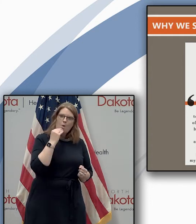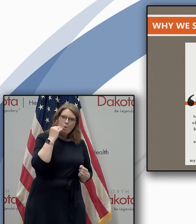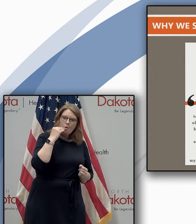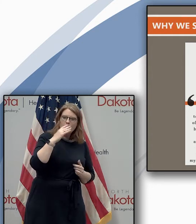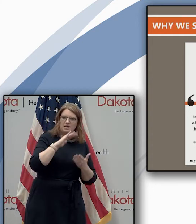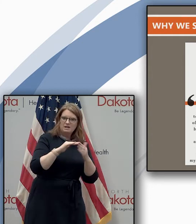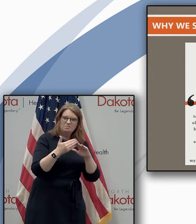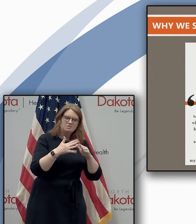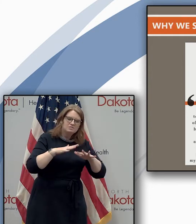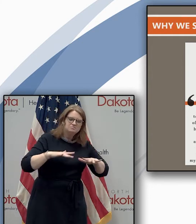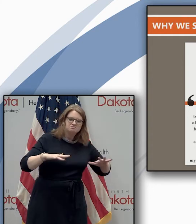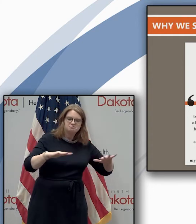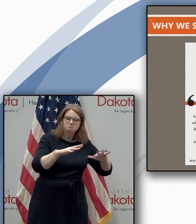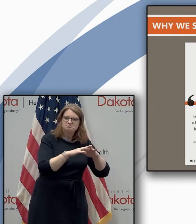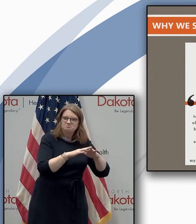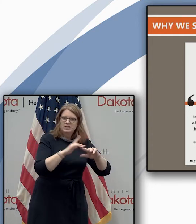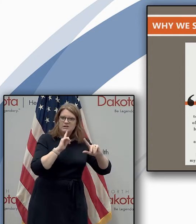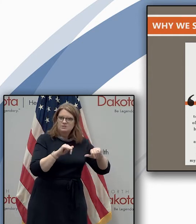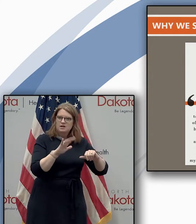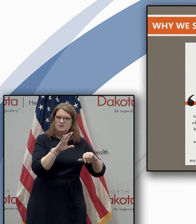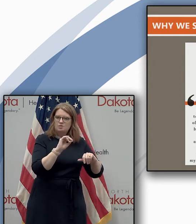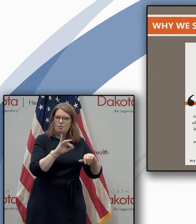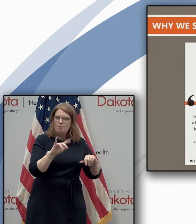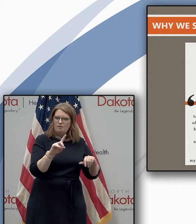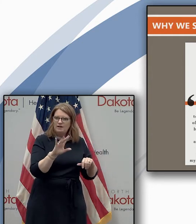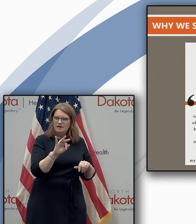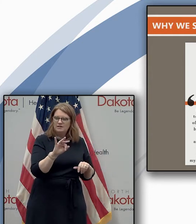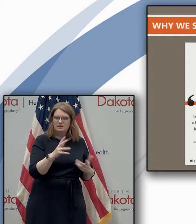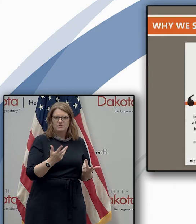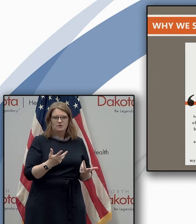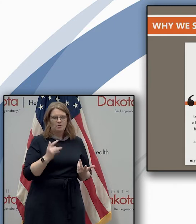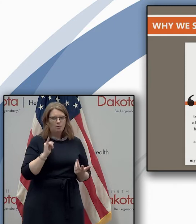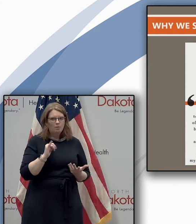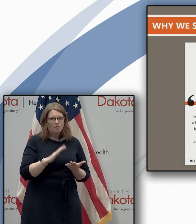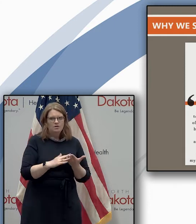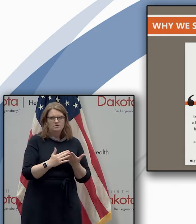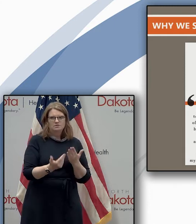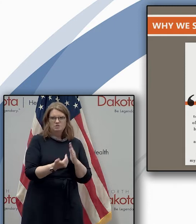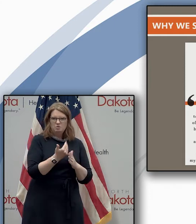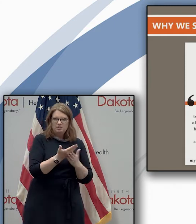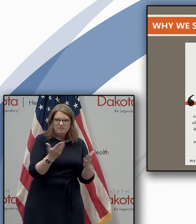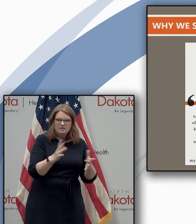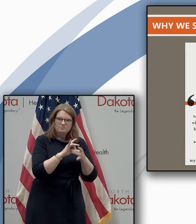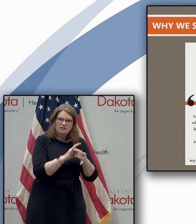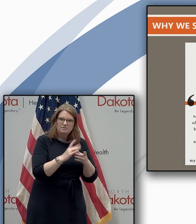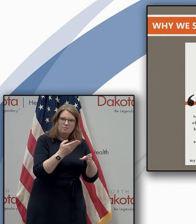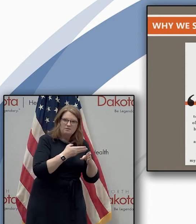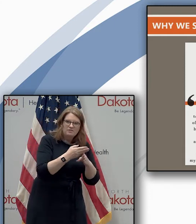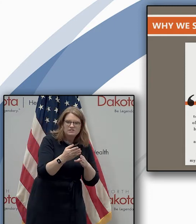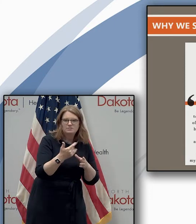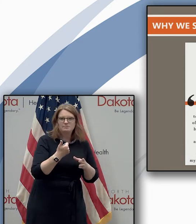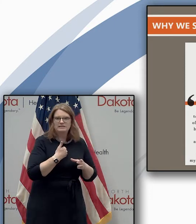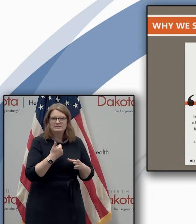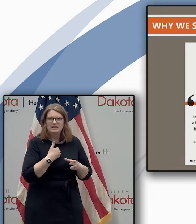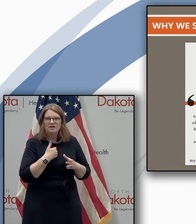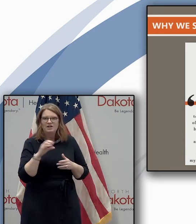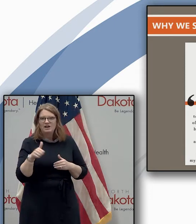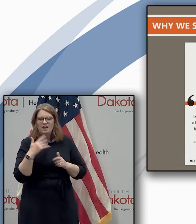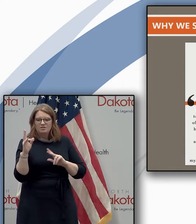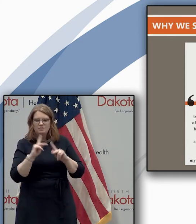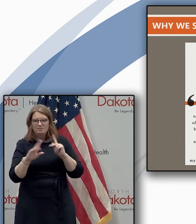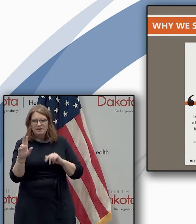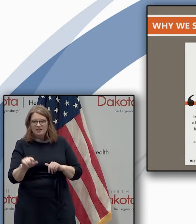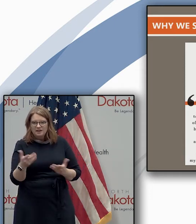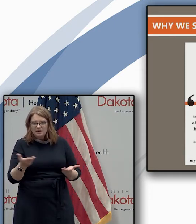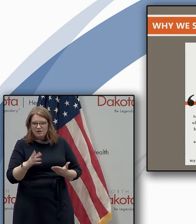community during the response to covid19 i've learned so many new things about my profession about myself and fellow north codans